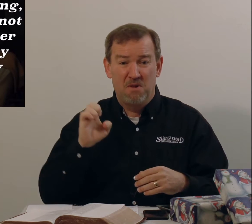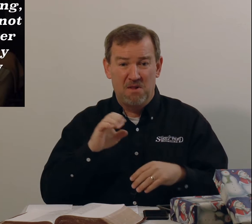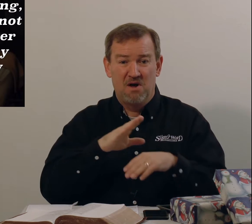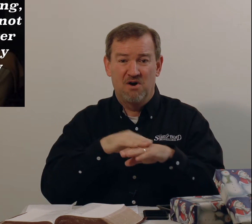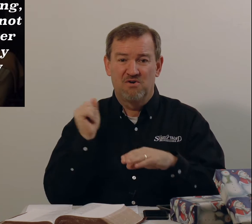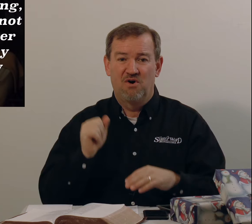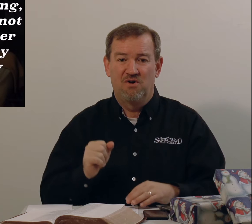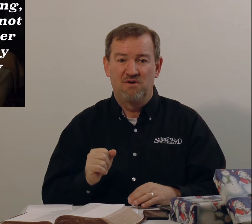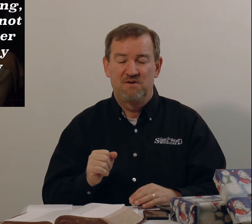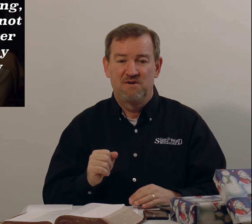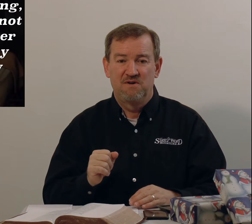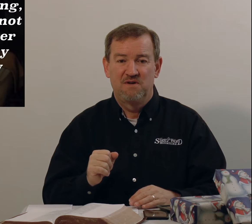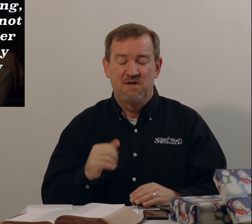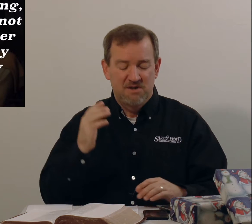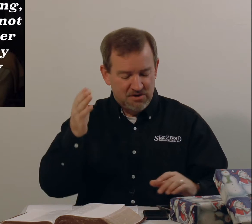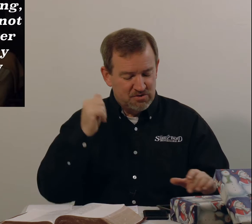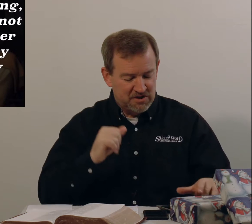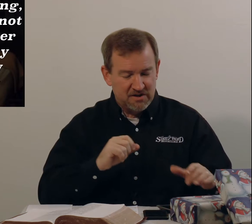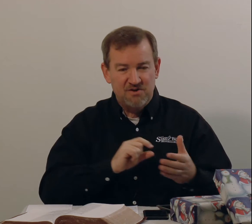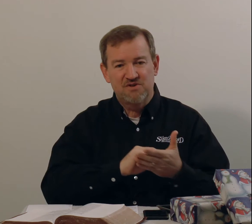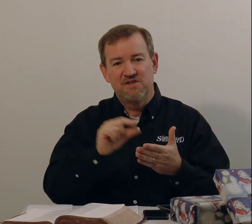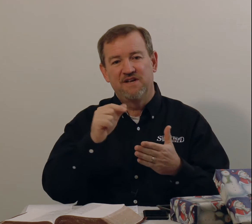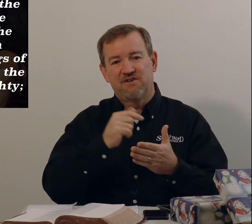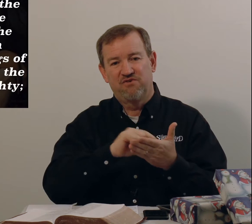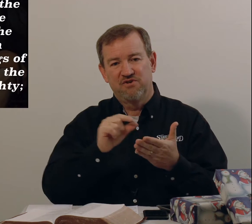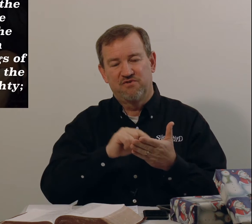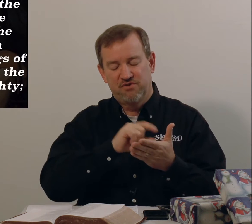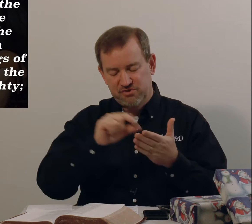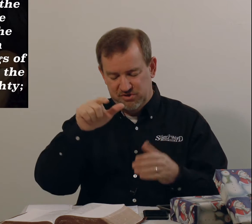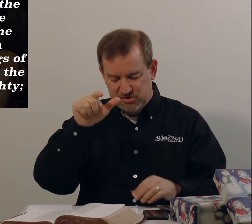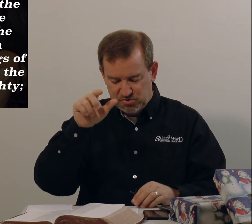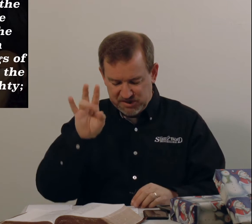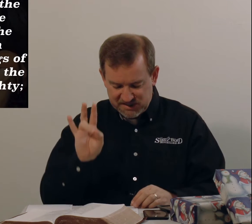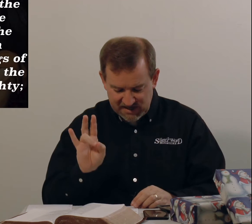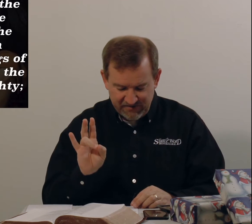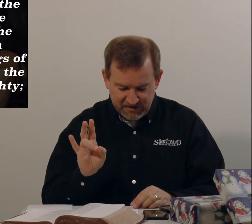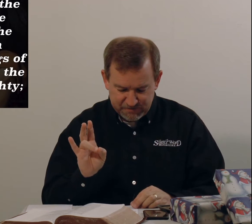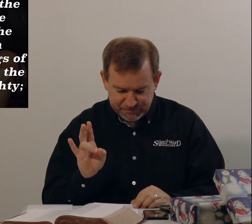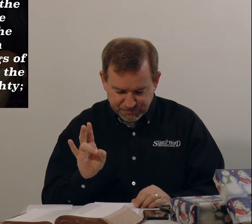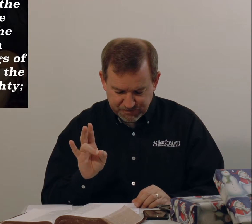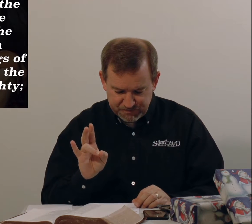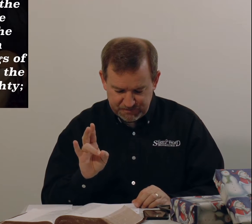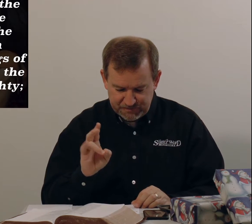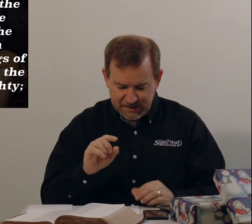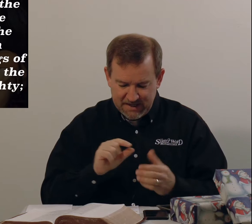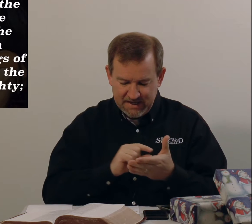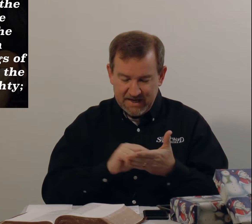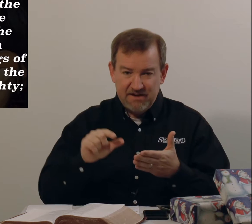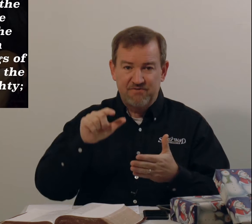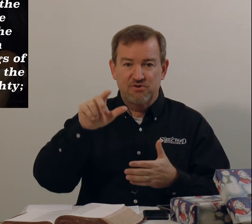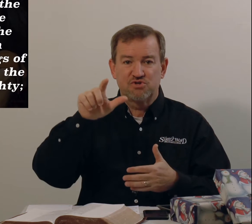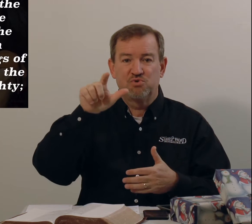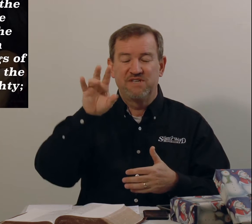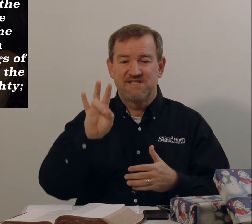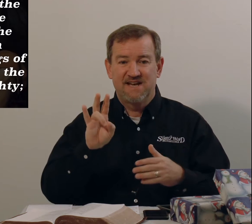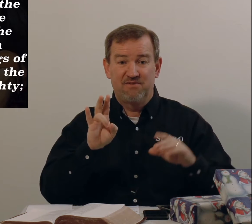are called. Go to the, go to the next verse, verse 27. In verse 27,